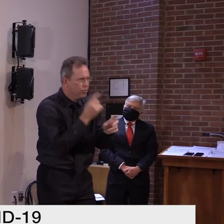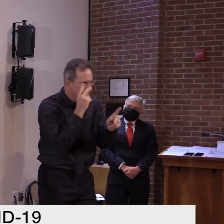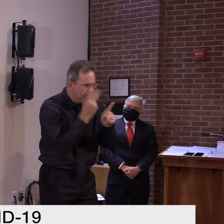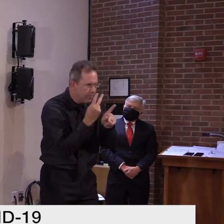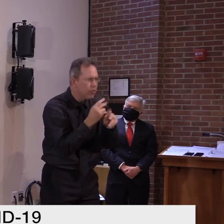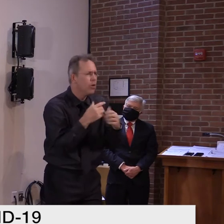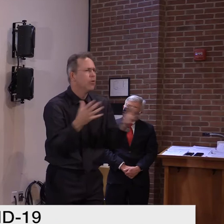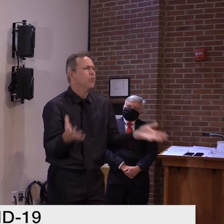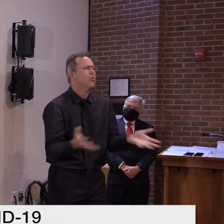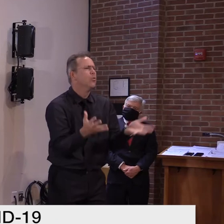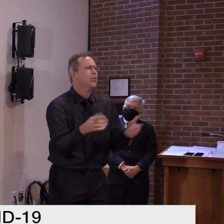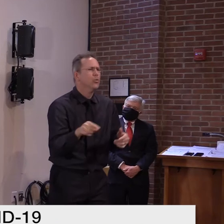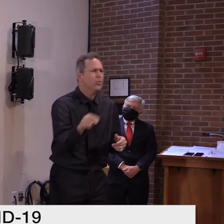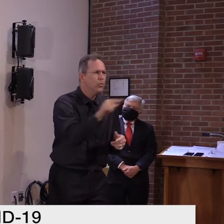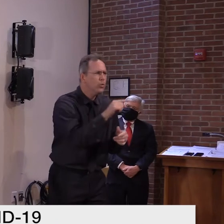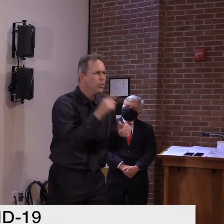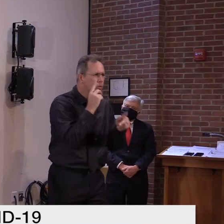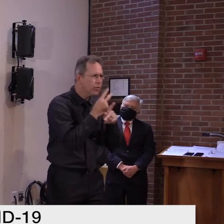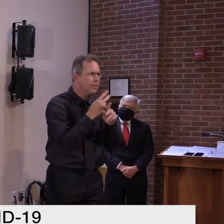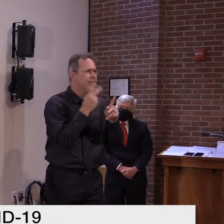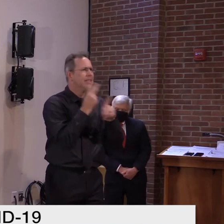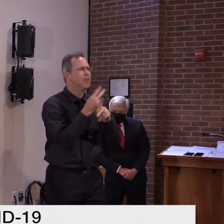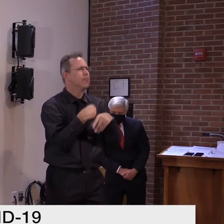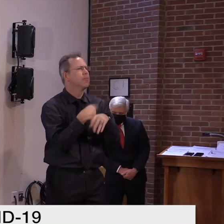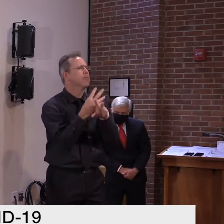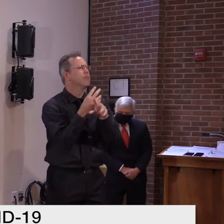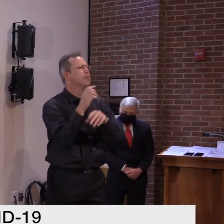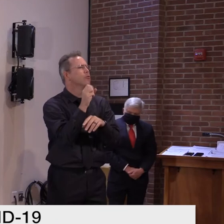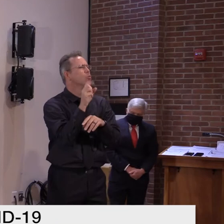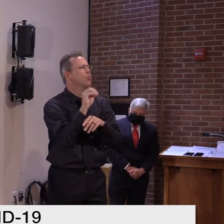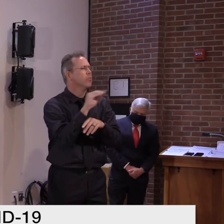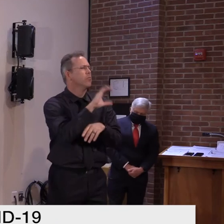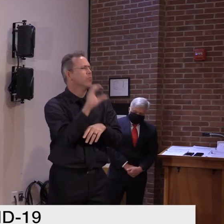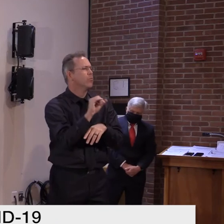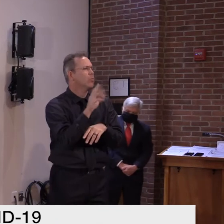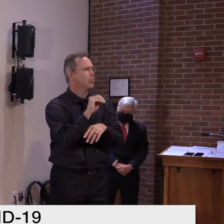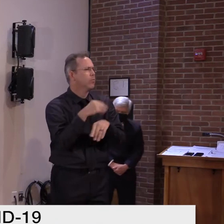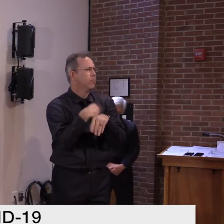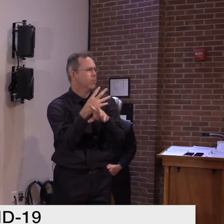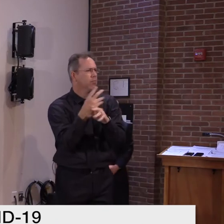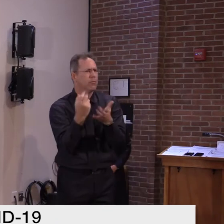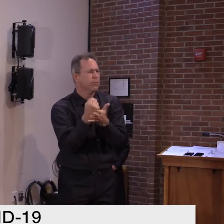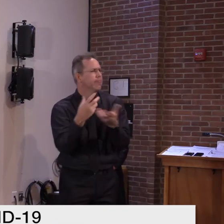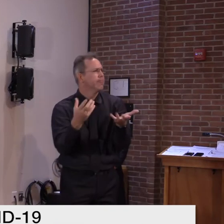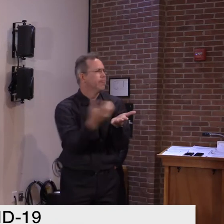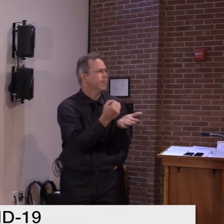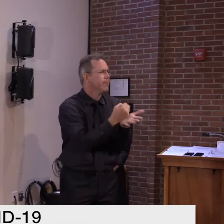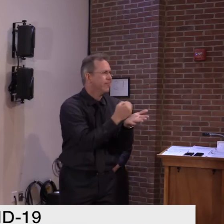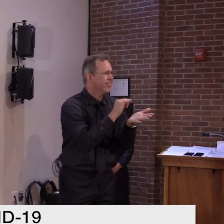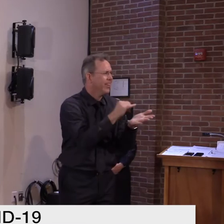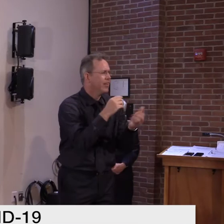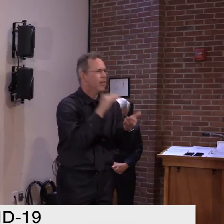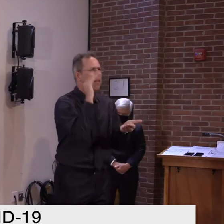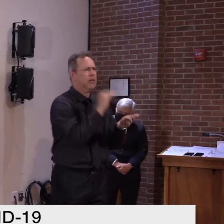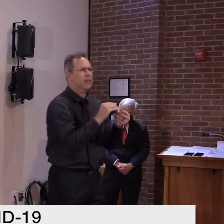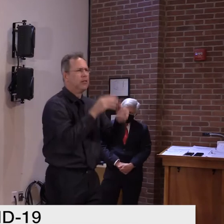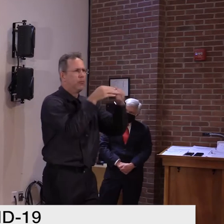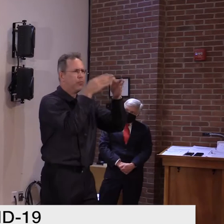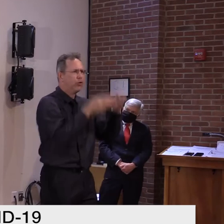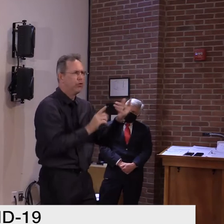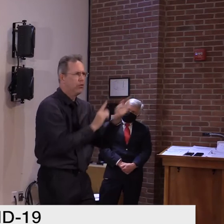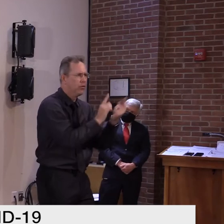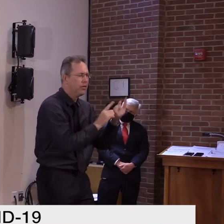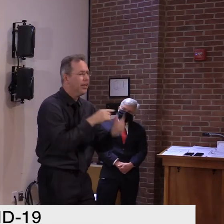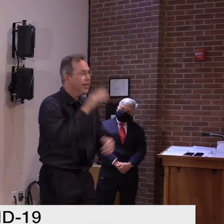environment to be on Zoom or some other platform and not in person. So, it takes a great deal of, you know,